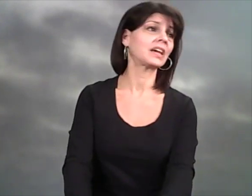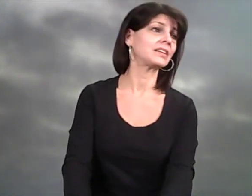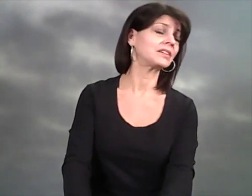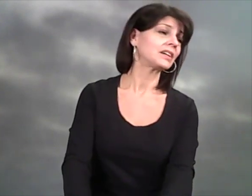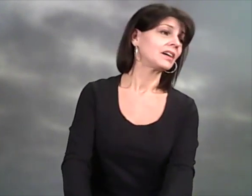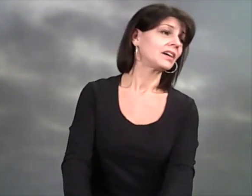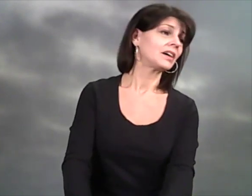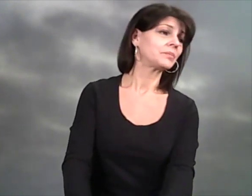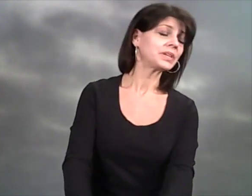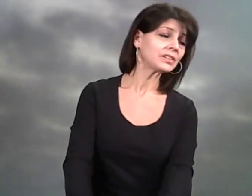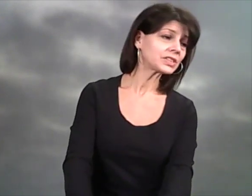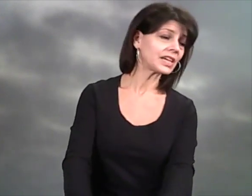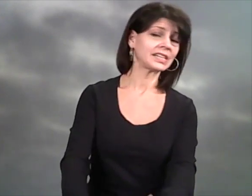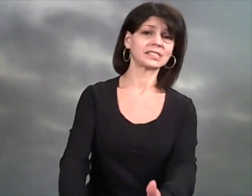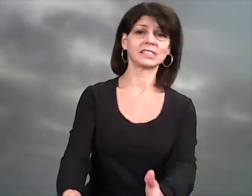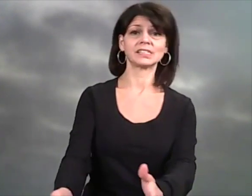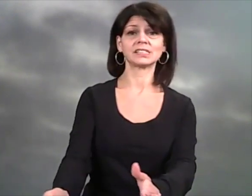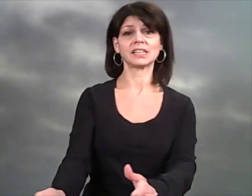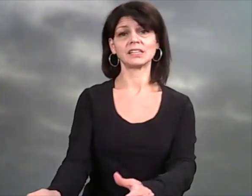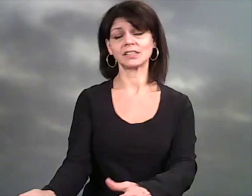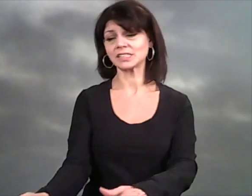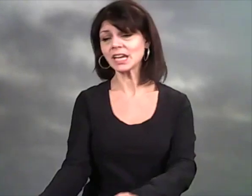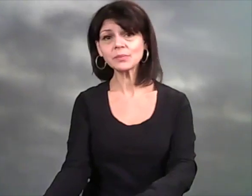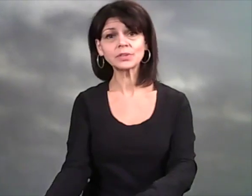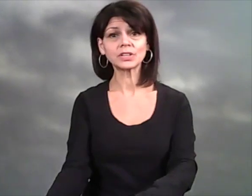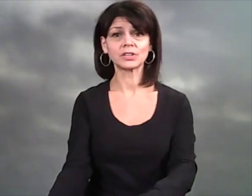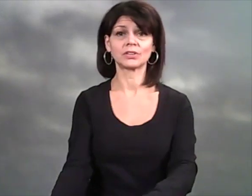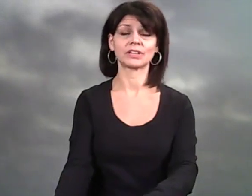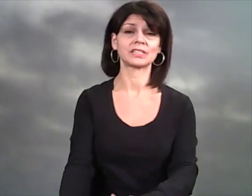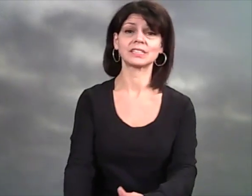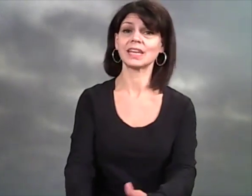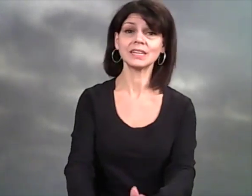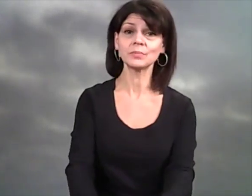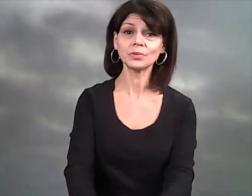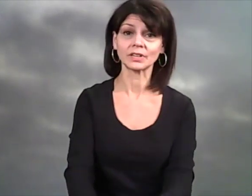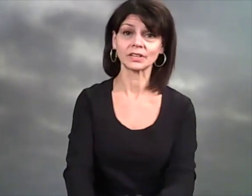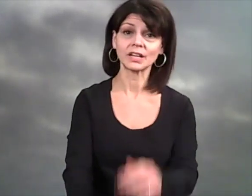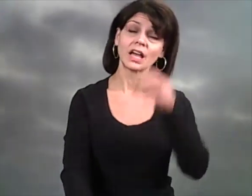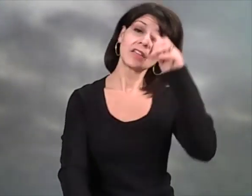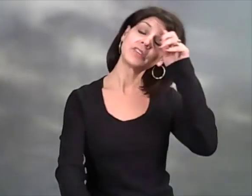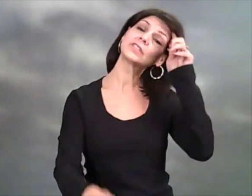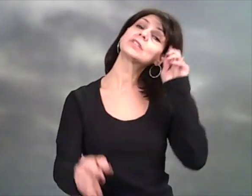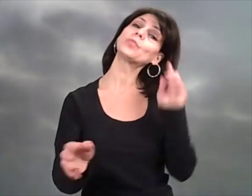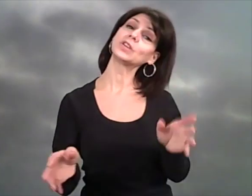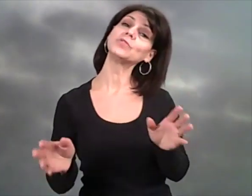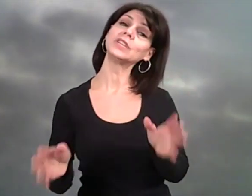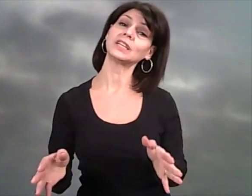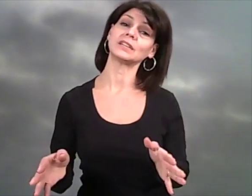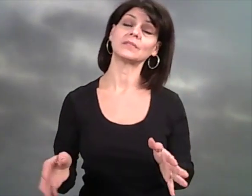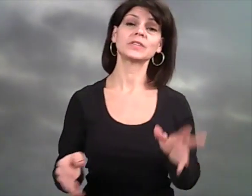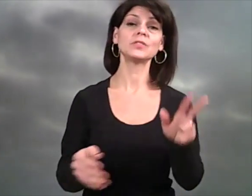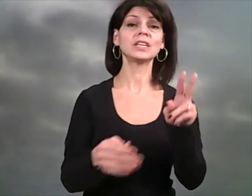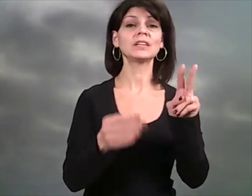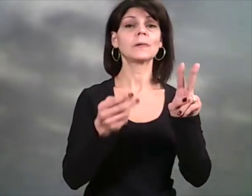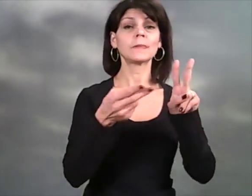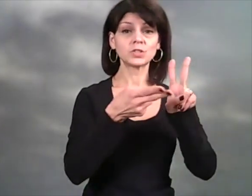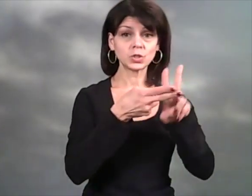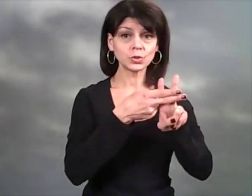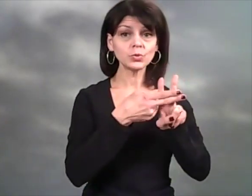pillowcases and tablecloths anymore. This is what you need. You need two